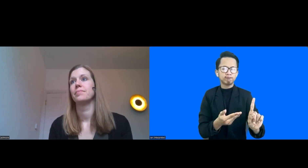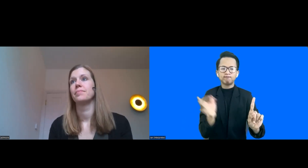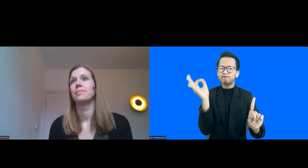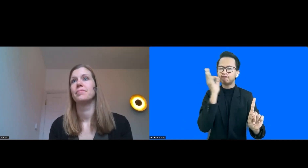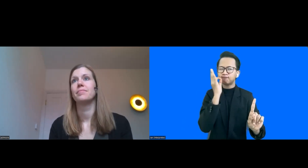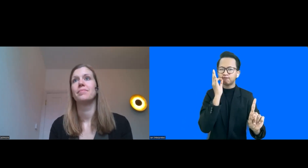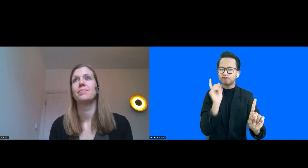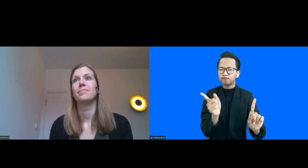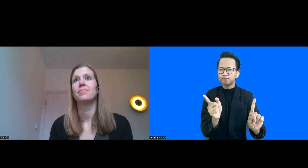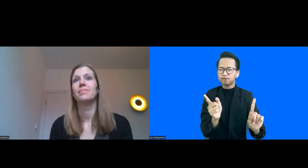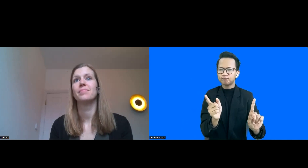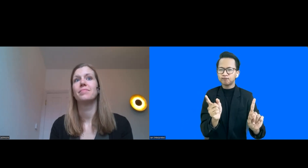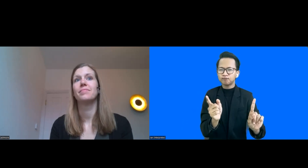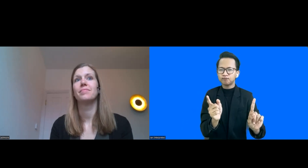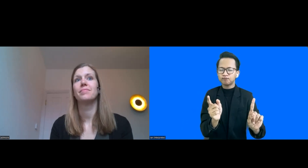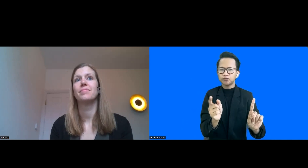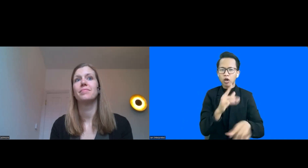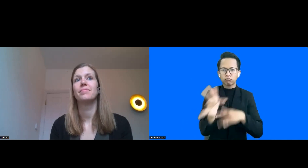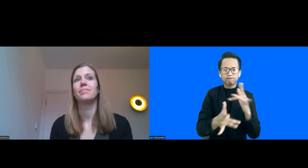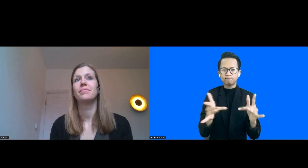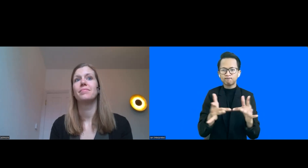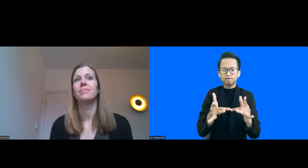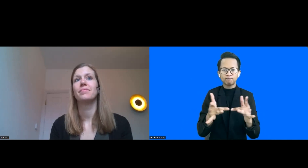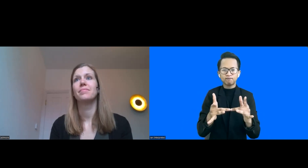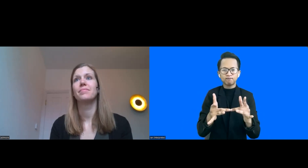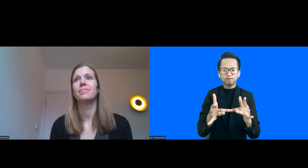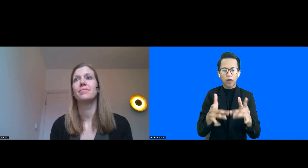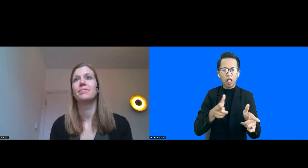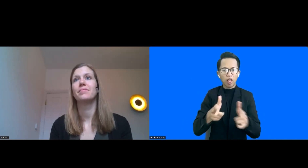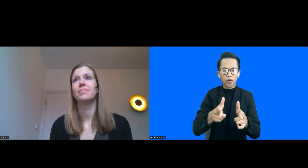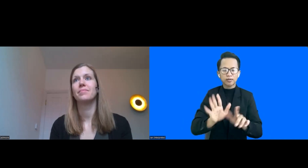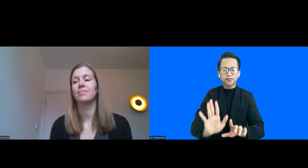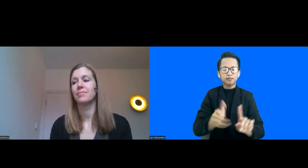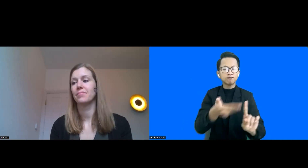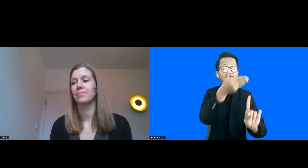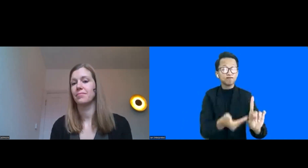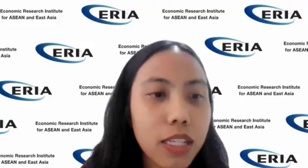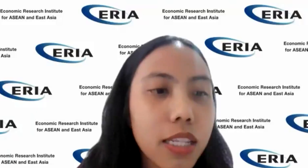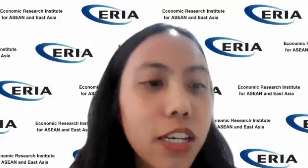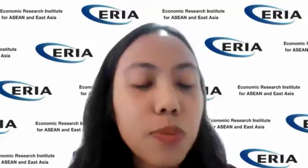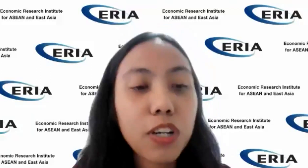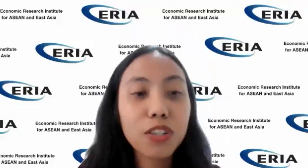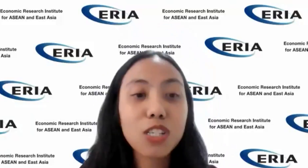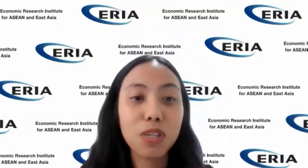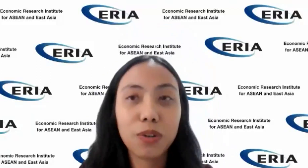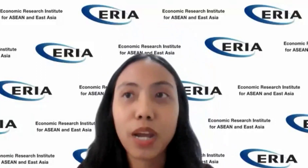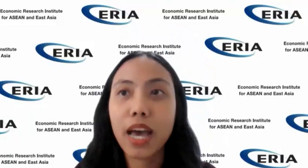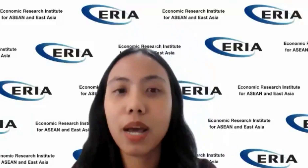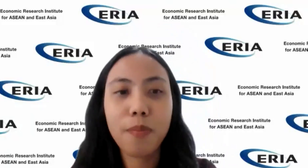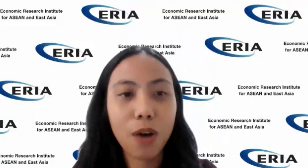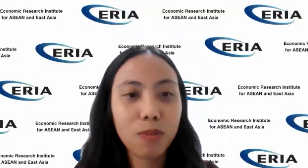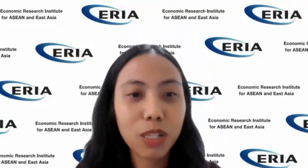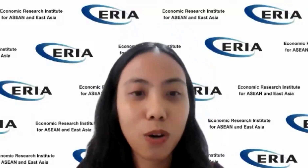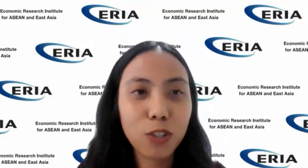there is a trouble connections first. So Dr. Darren Chua is the inspirational speaker